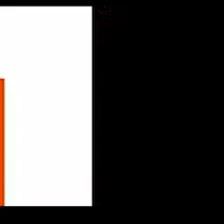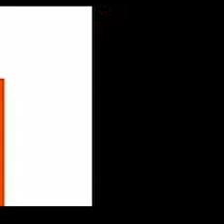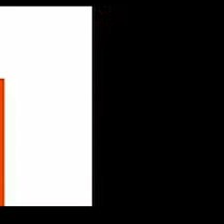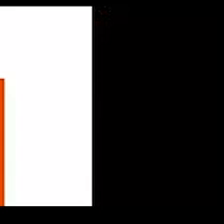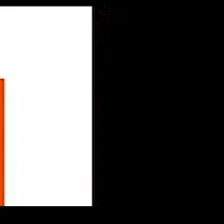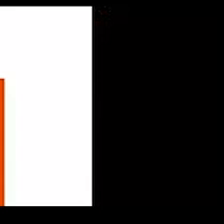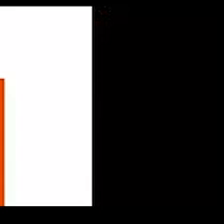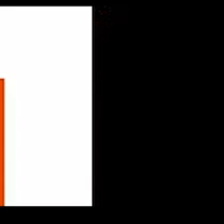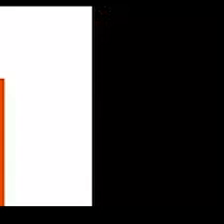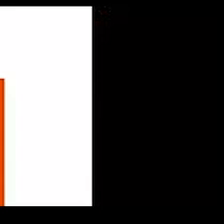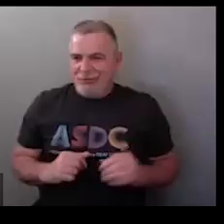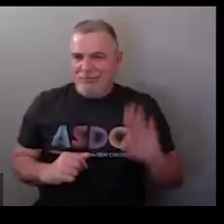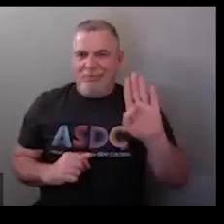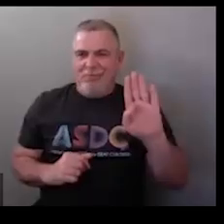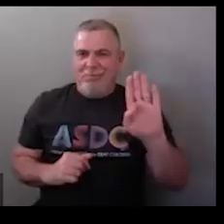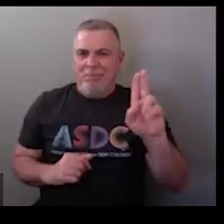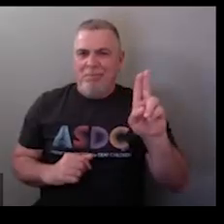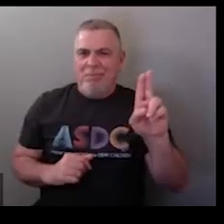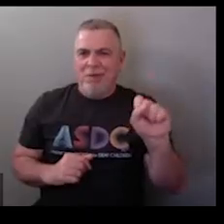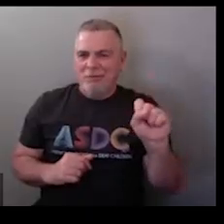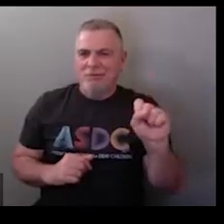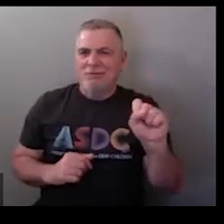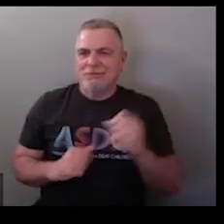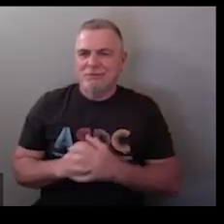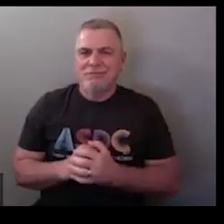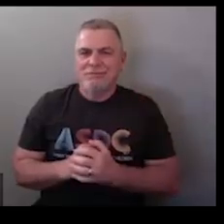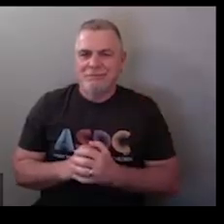early intervention preschool